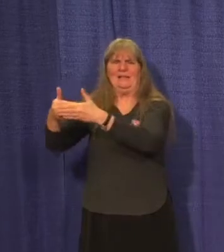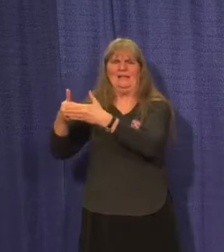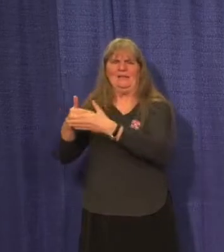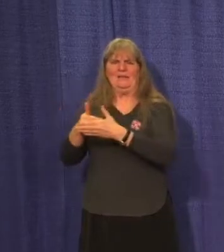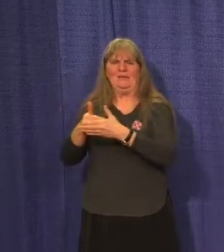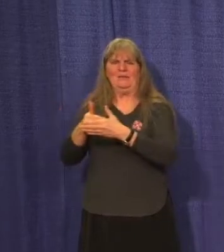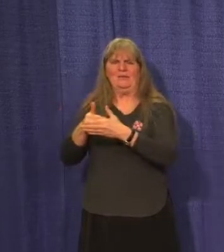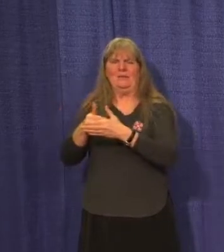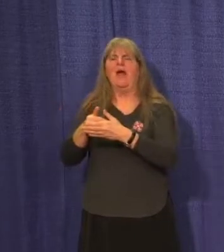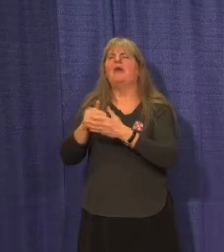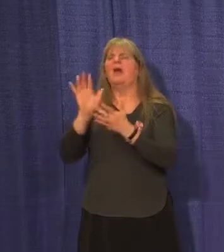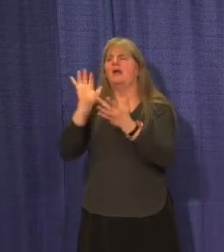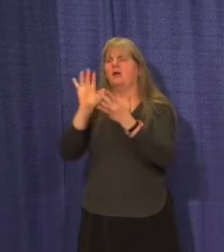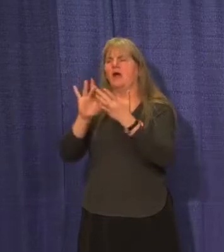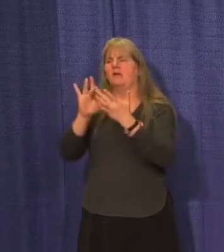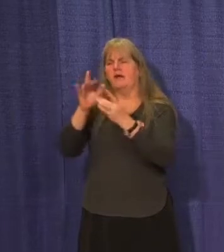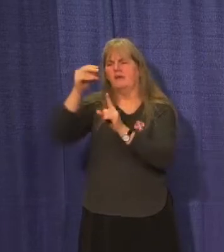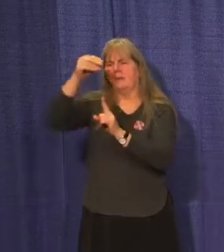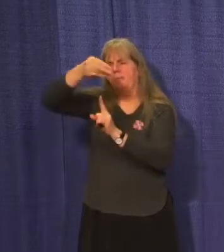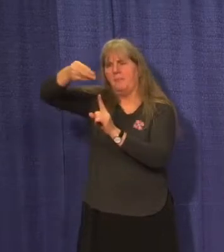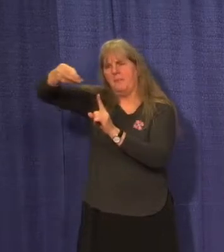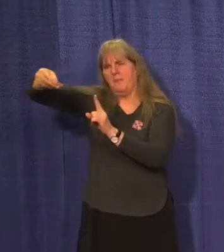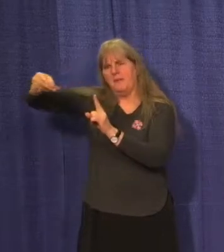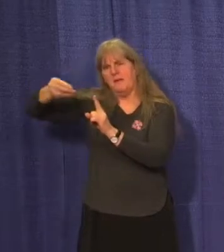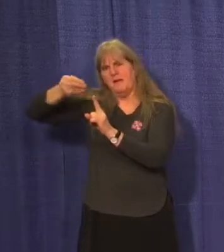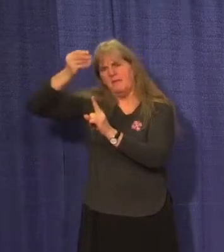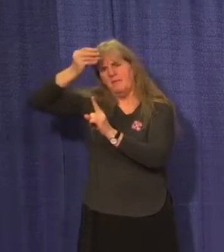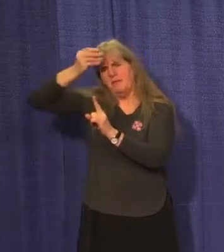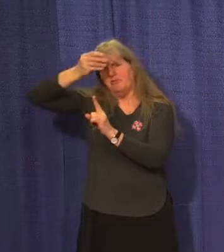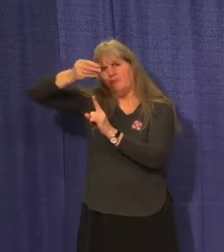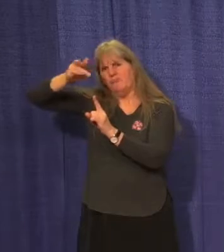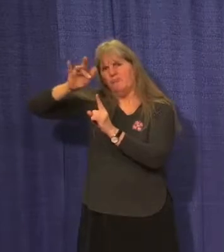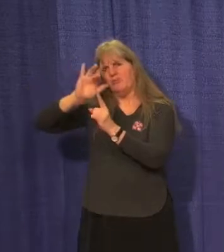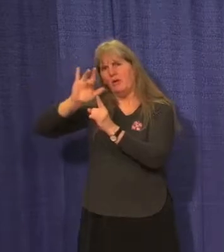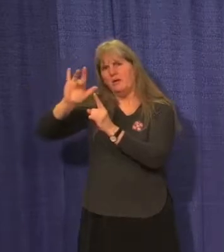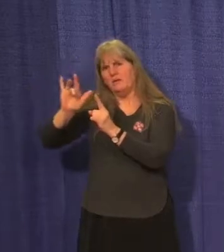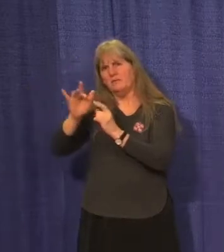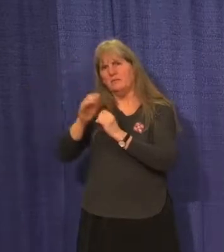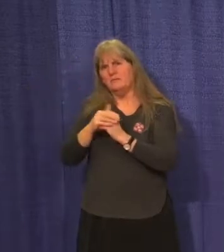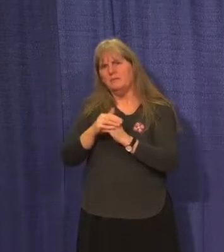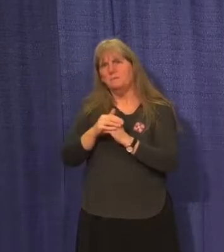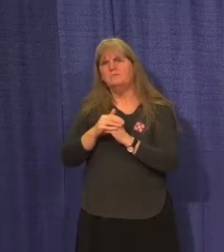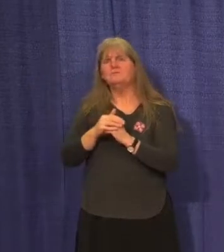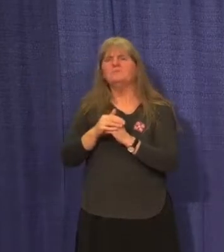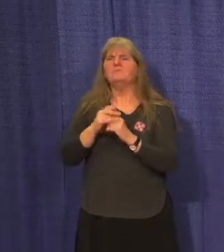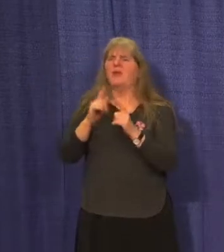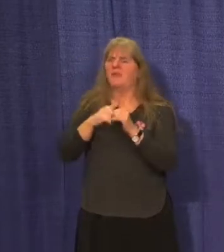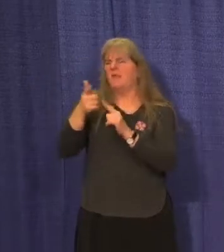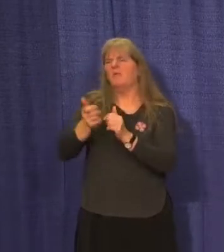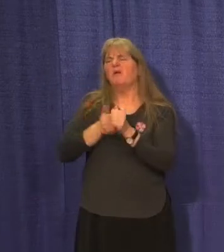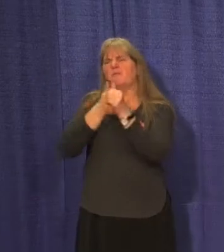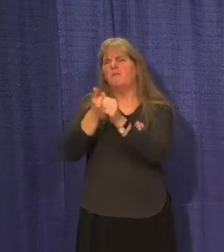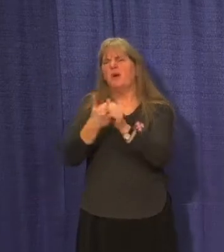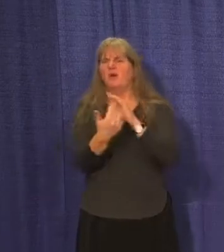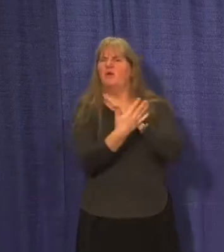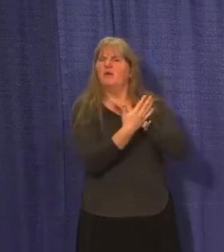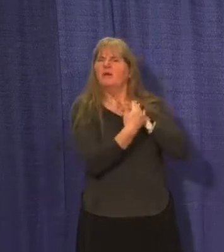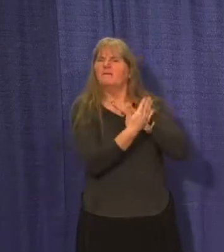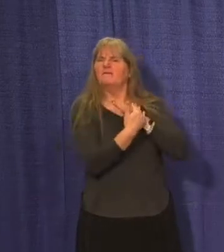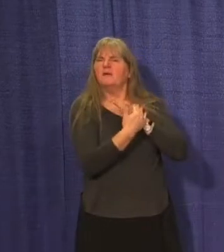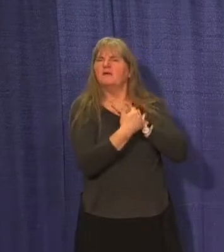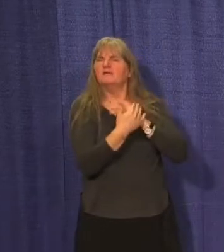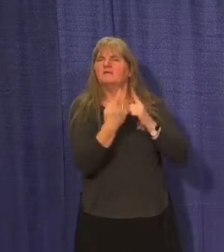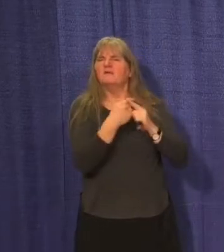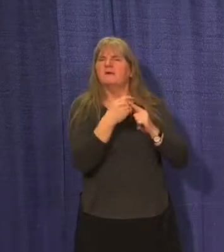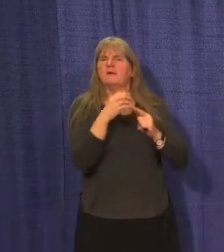for notifying the people that need to be notified and knowing so they could follow the again the advice that would be